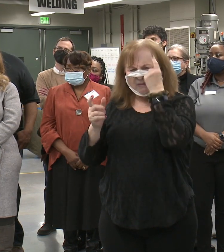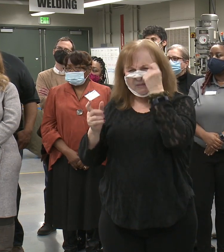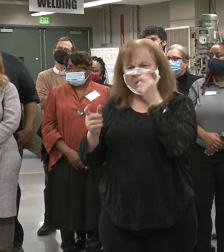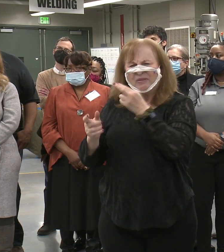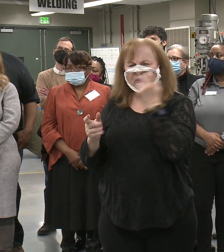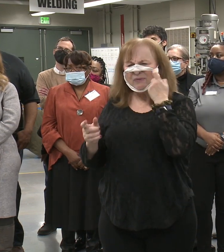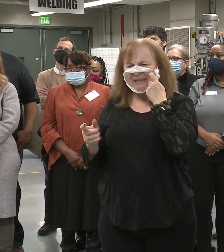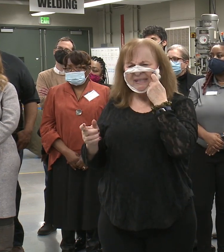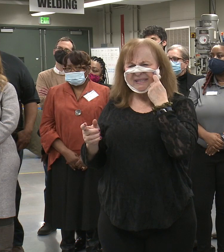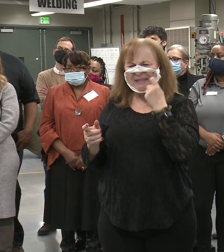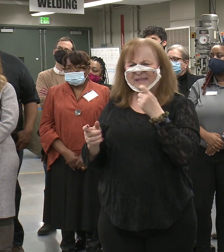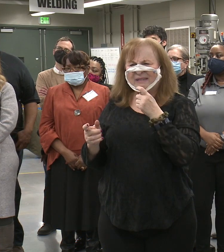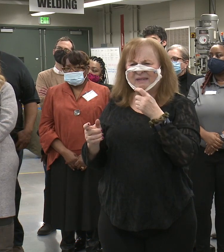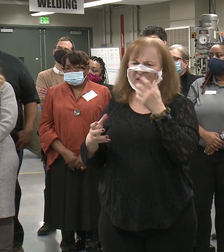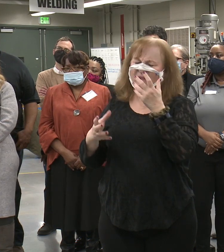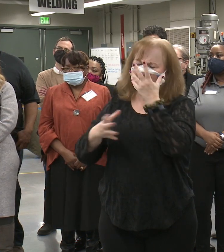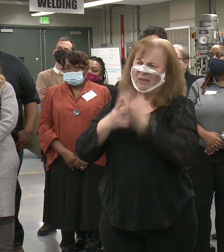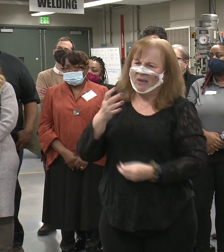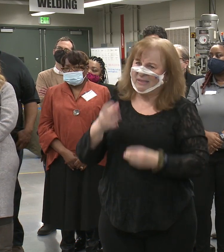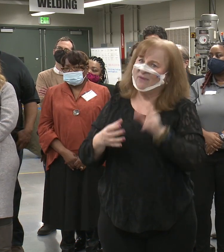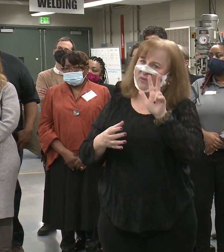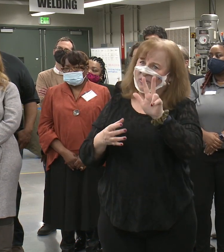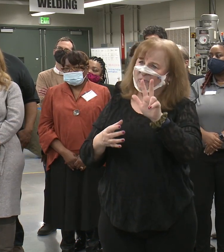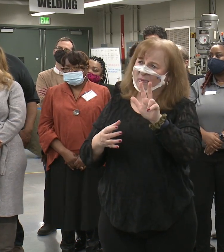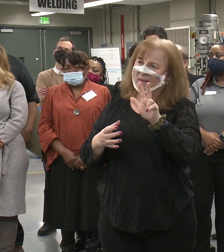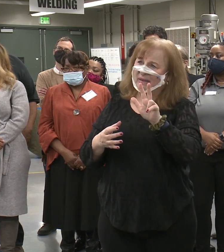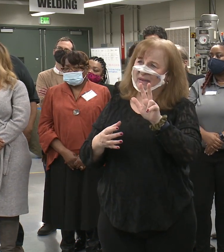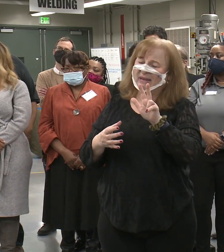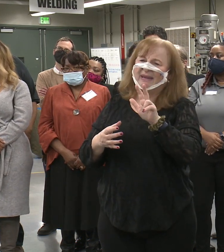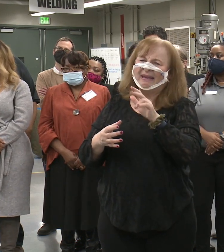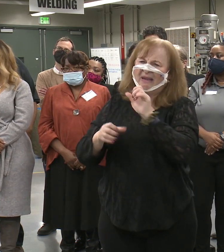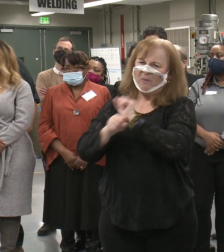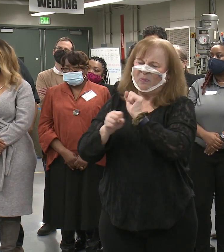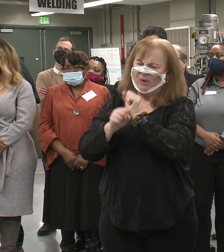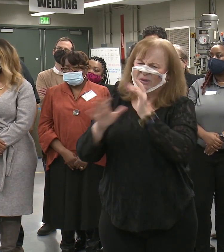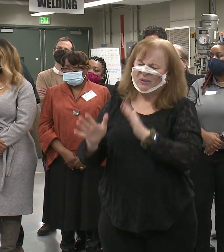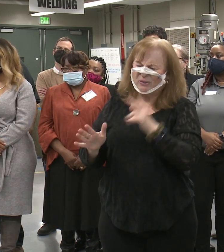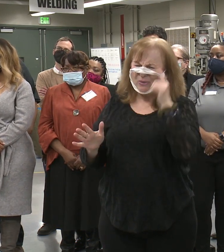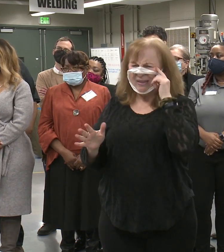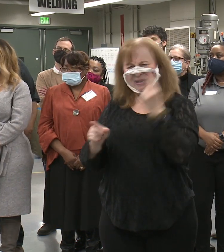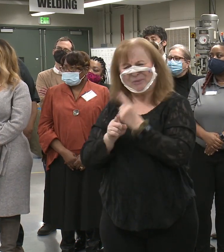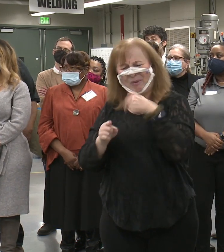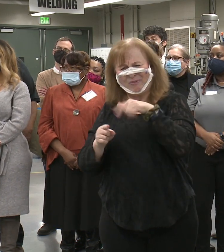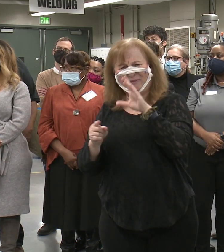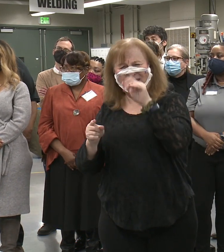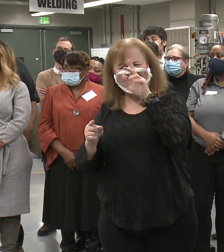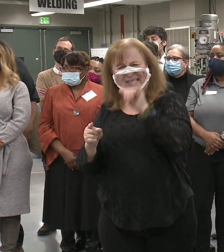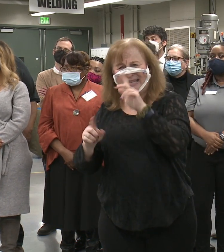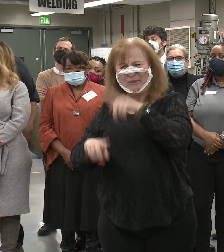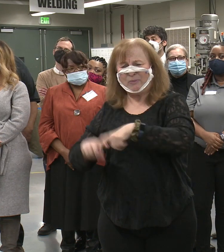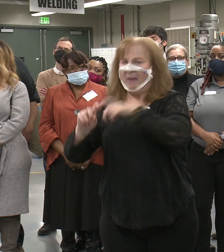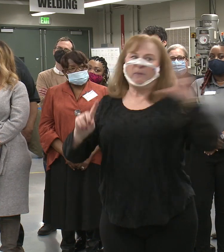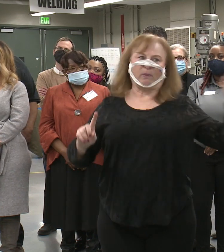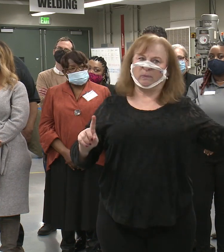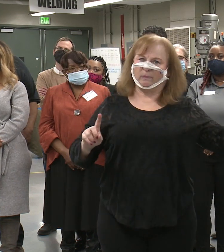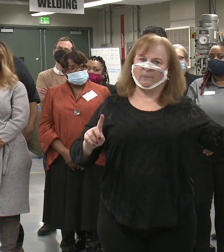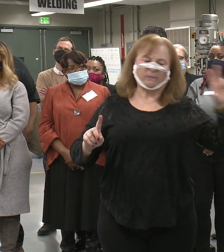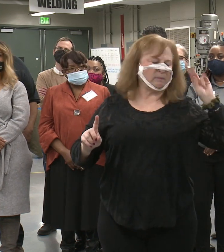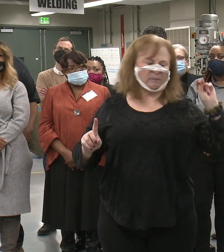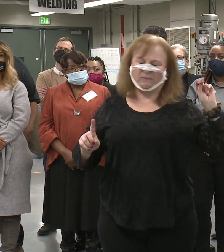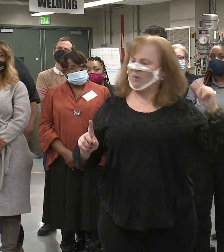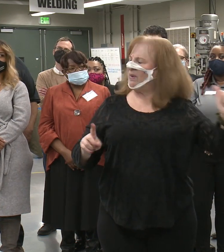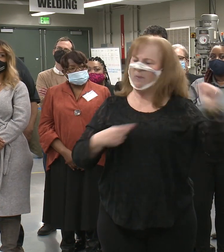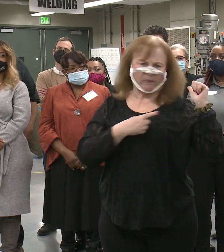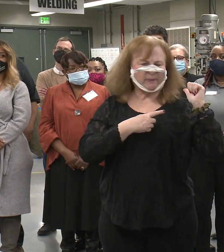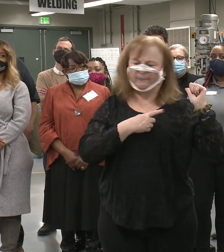tragic losses of three Safe Streets workers, do you think that it's appropriate for the city to pause future funding? No,